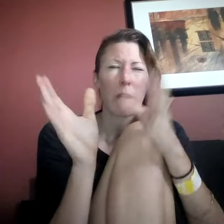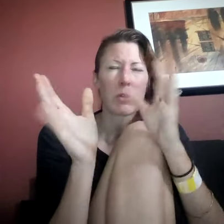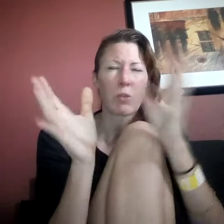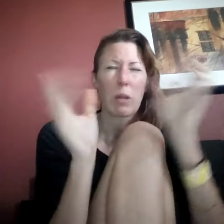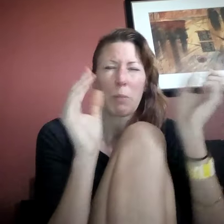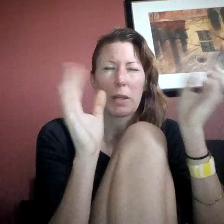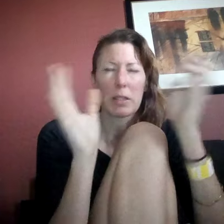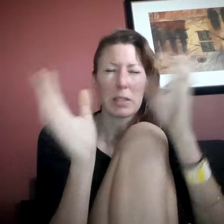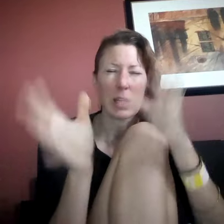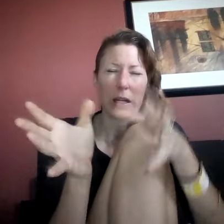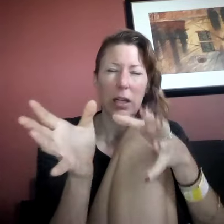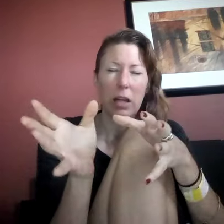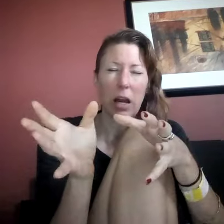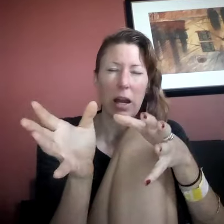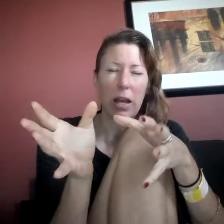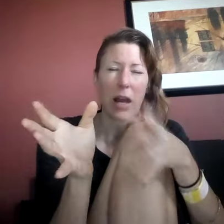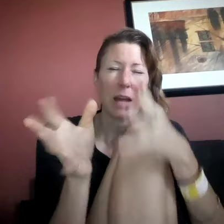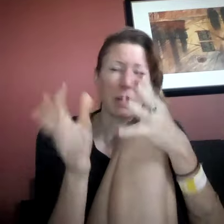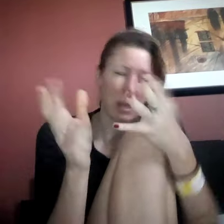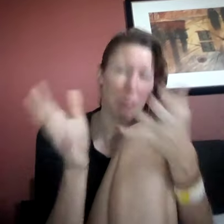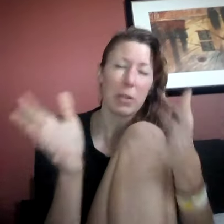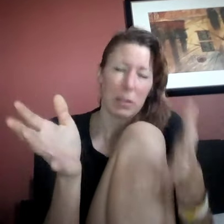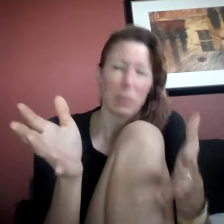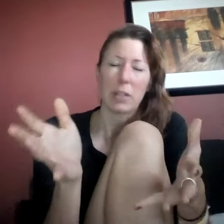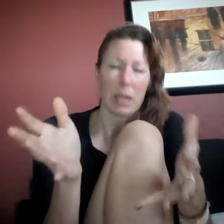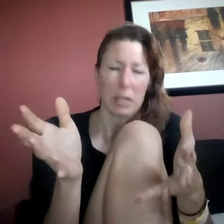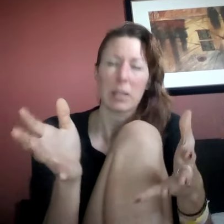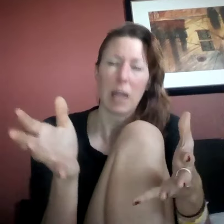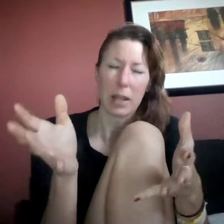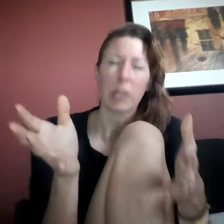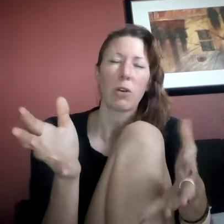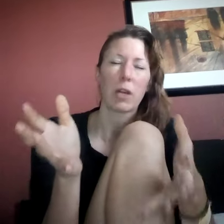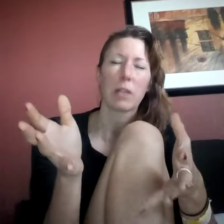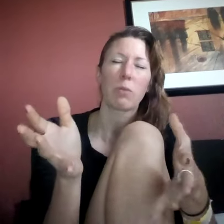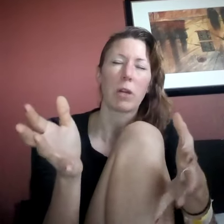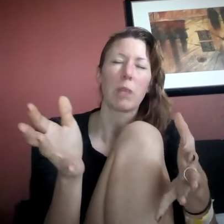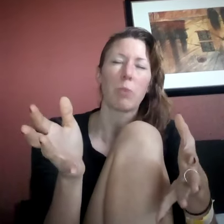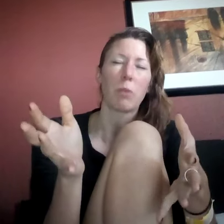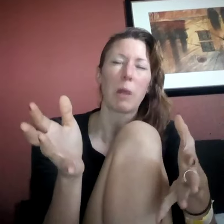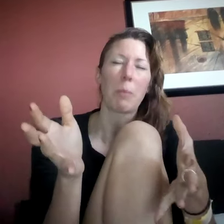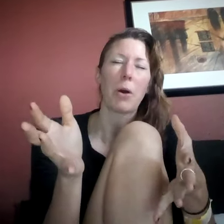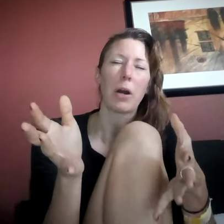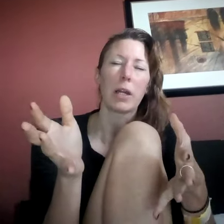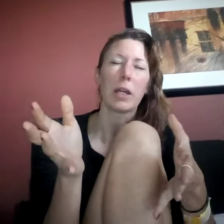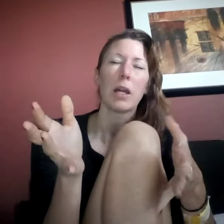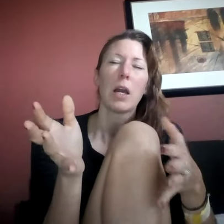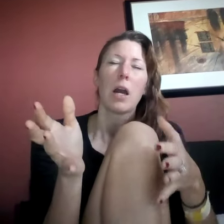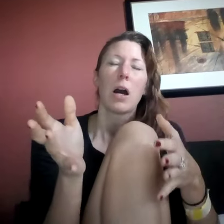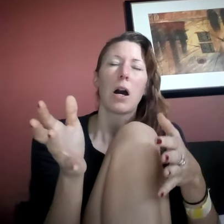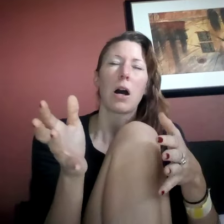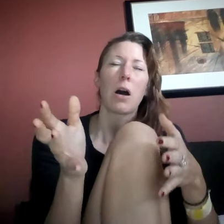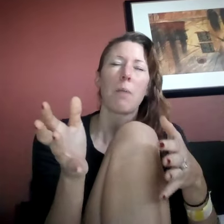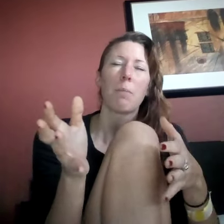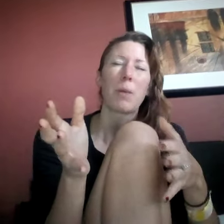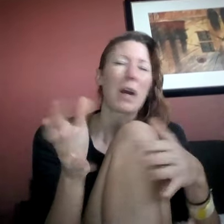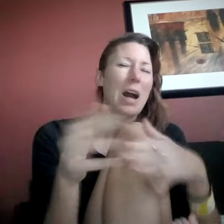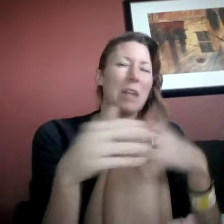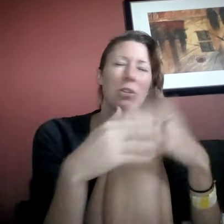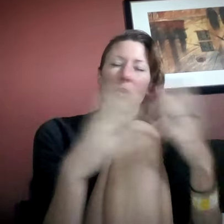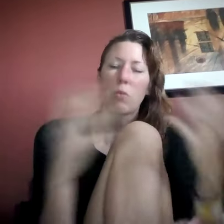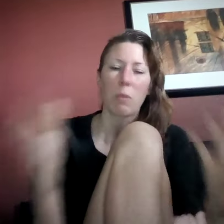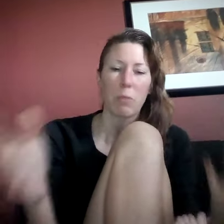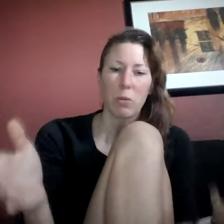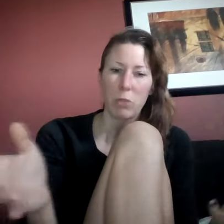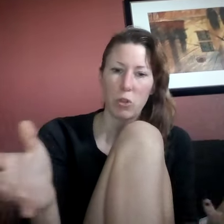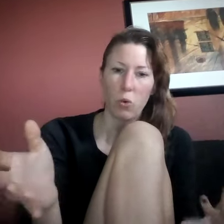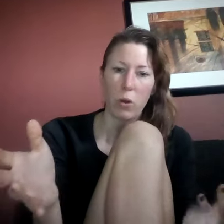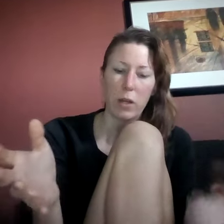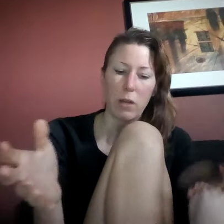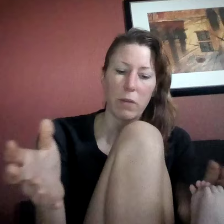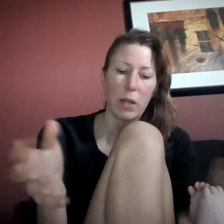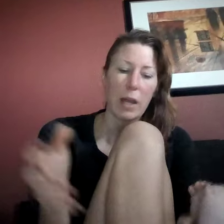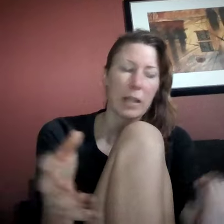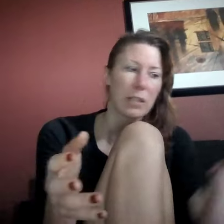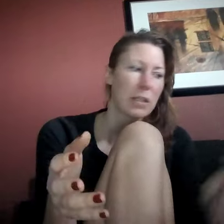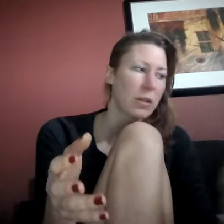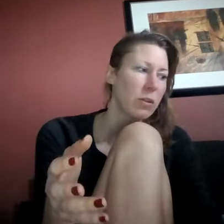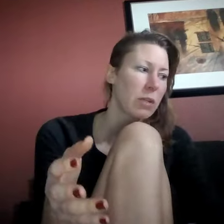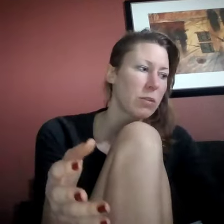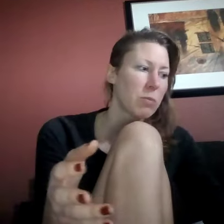I was raped by the second guy. I, I believe that that is accurate, where he put my body. Um, but I don't remember the majority of it. I can tell you that it was